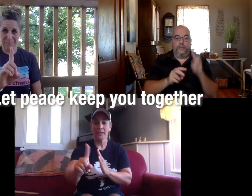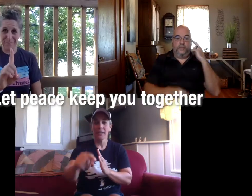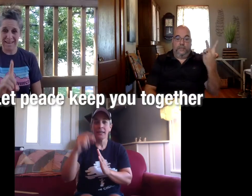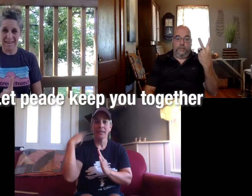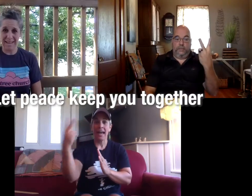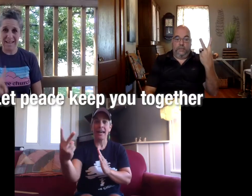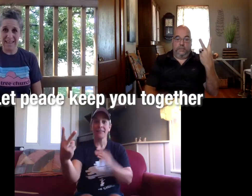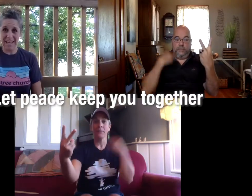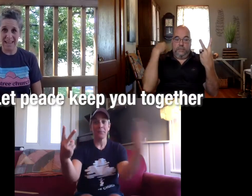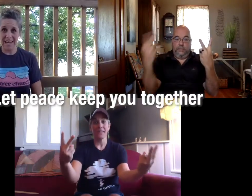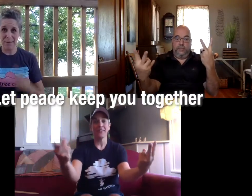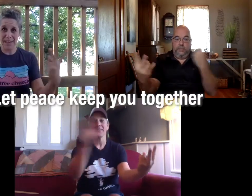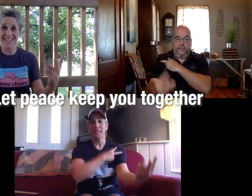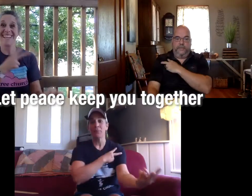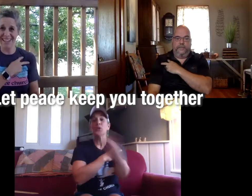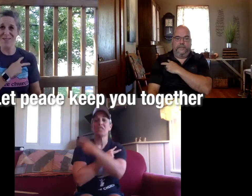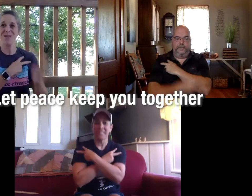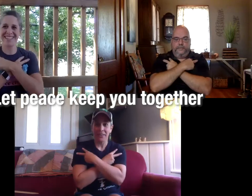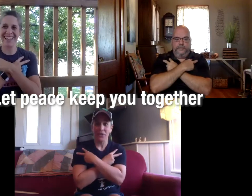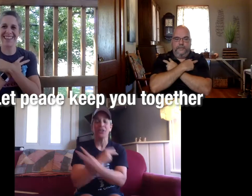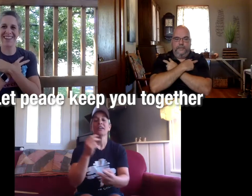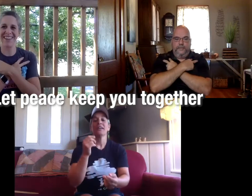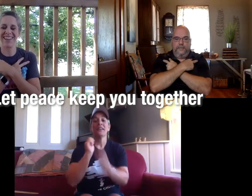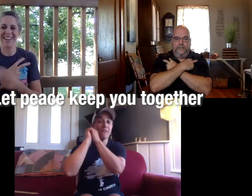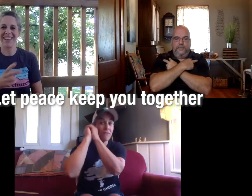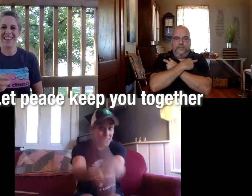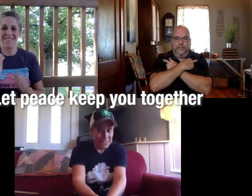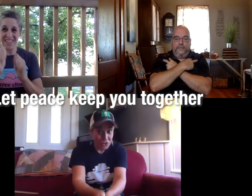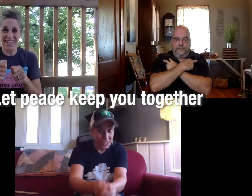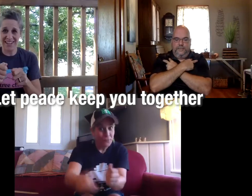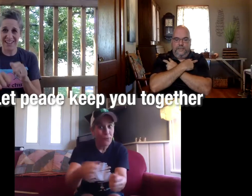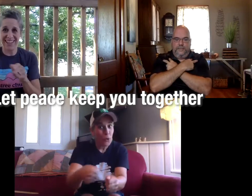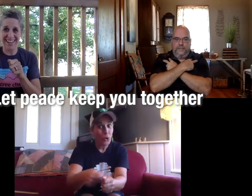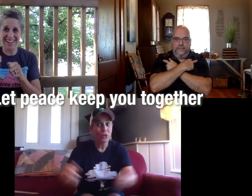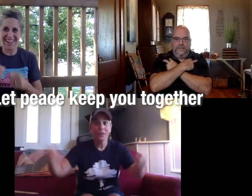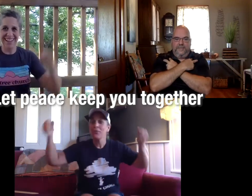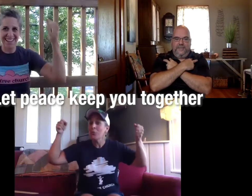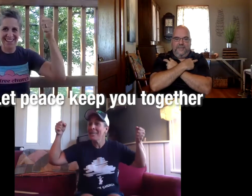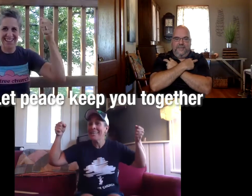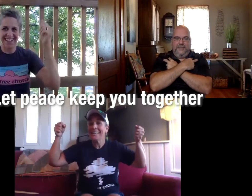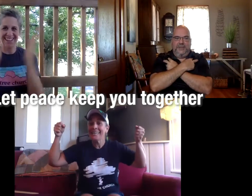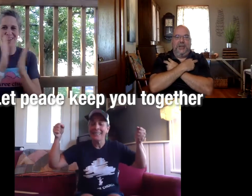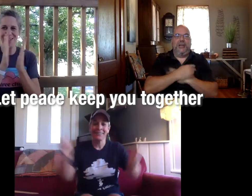let peace keep you together ephesians 4 3 good